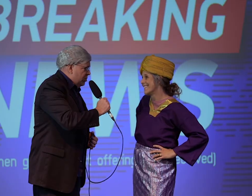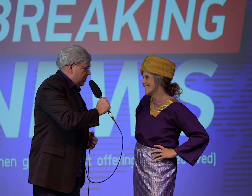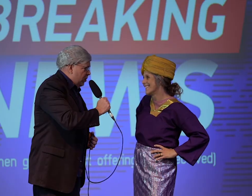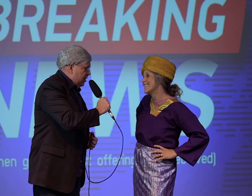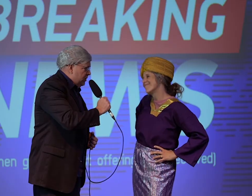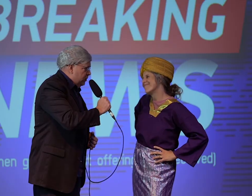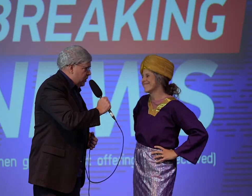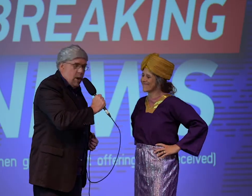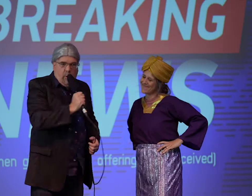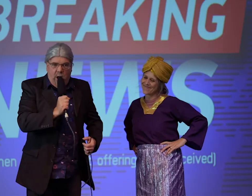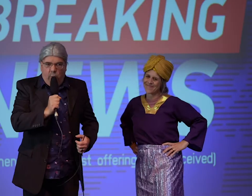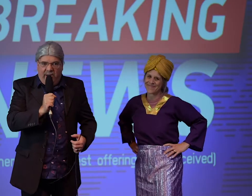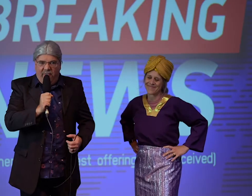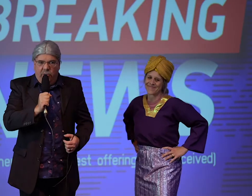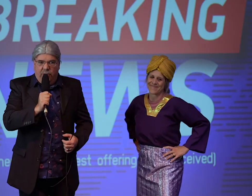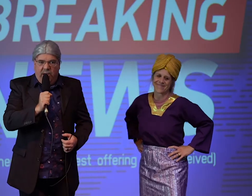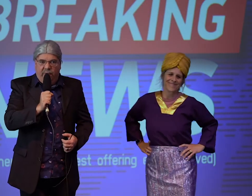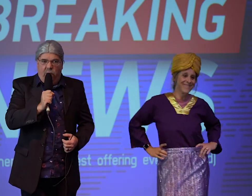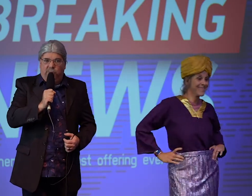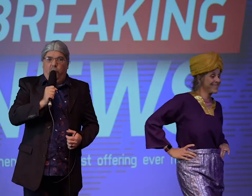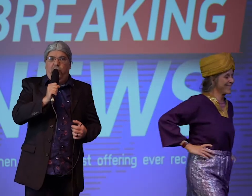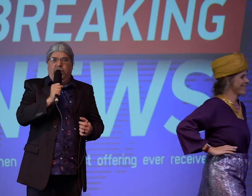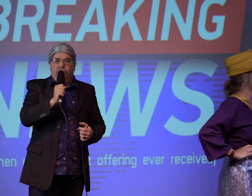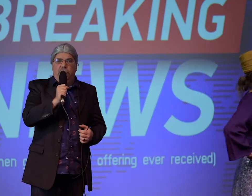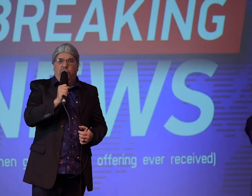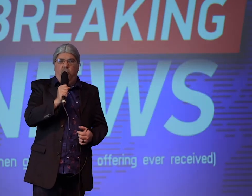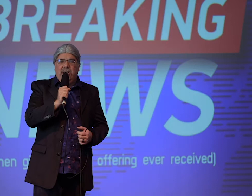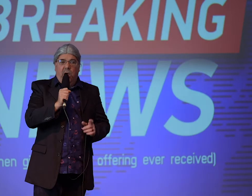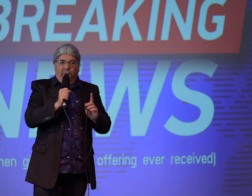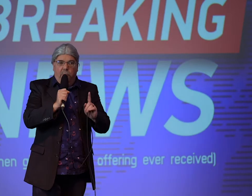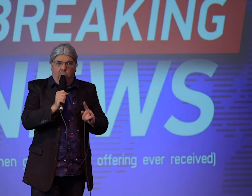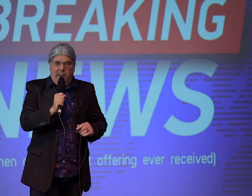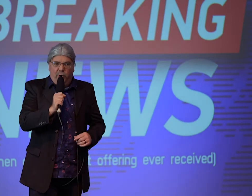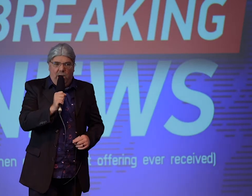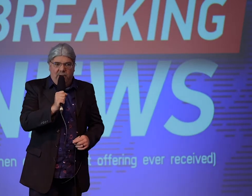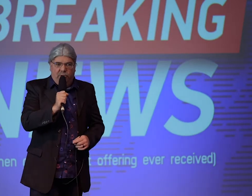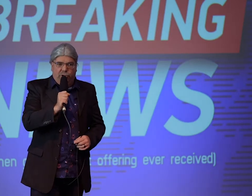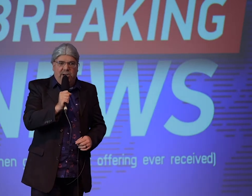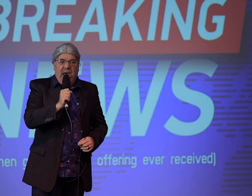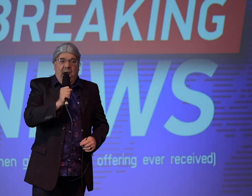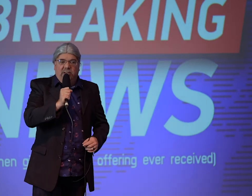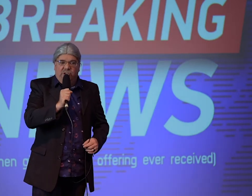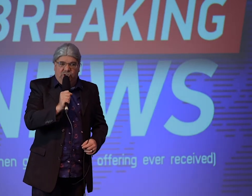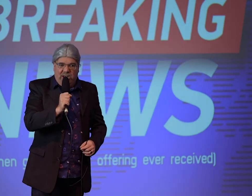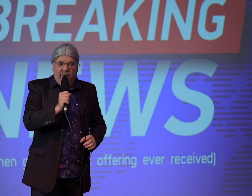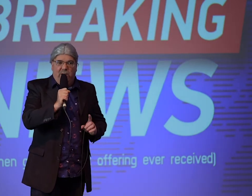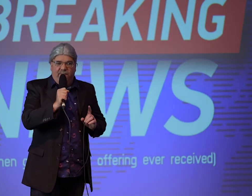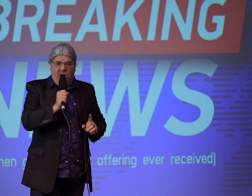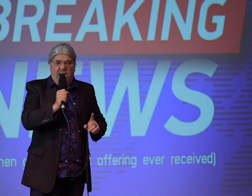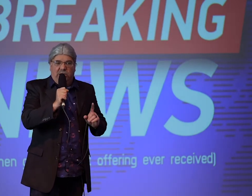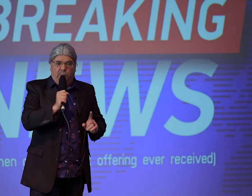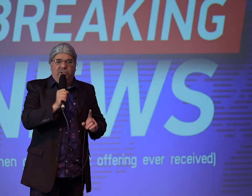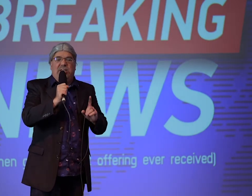I'm sure it was well we have another dead end folks but we're going to continue to wait for more people to come down the street and see